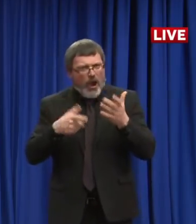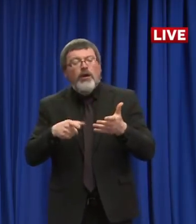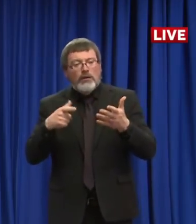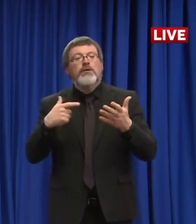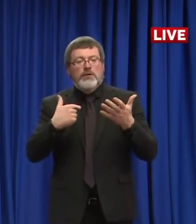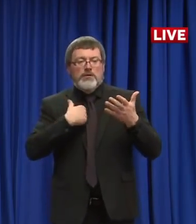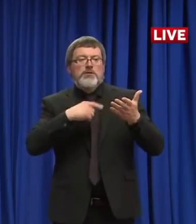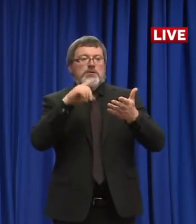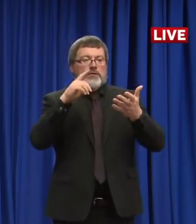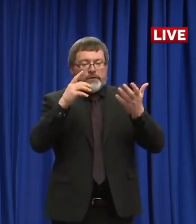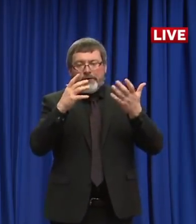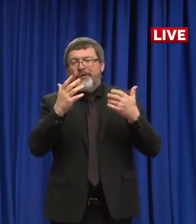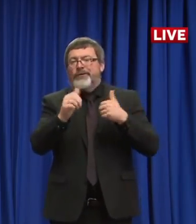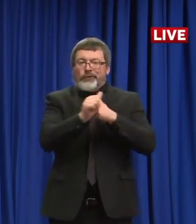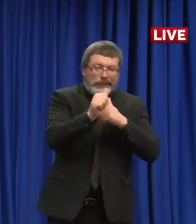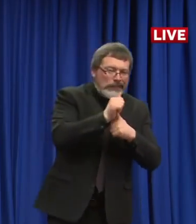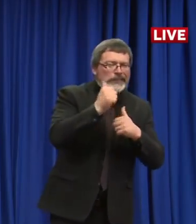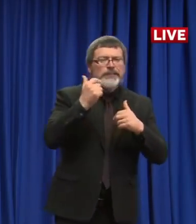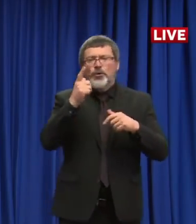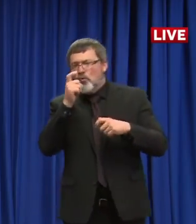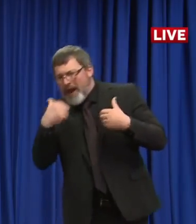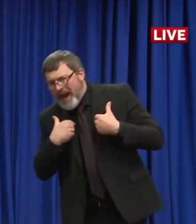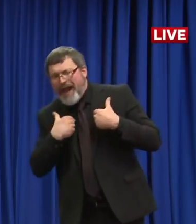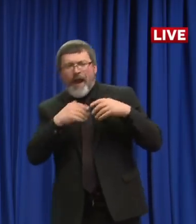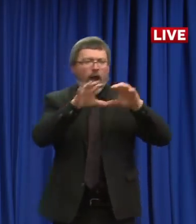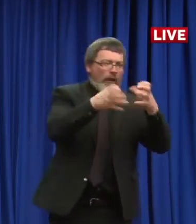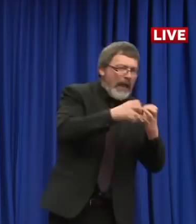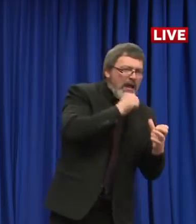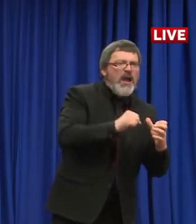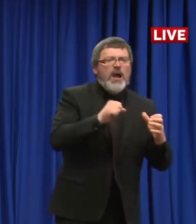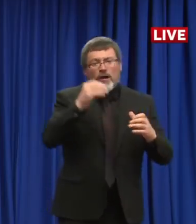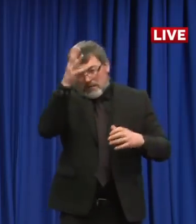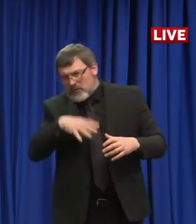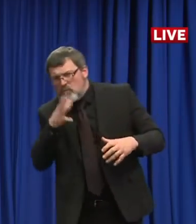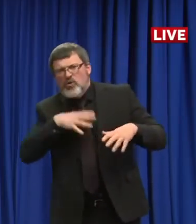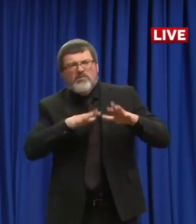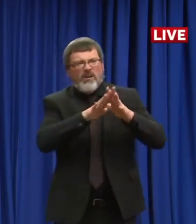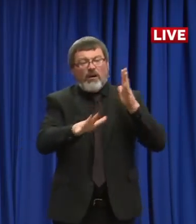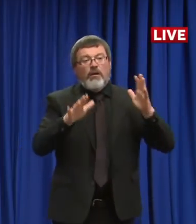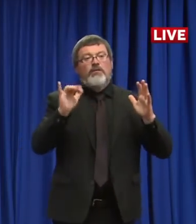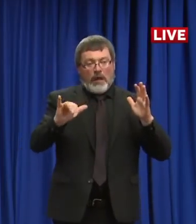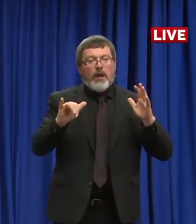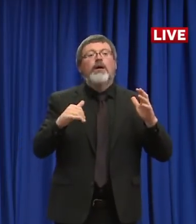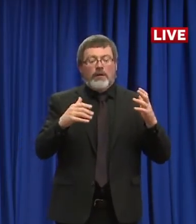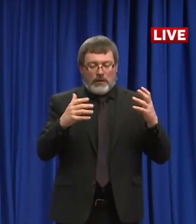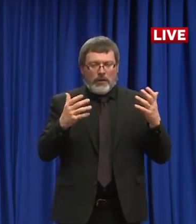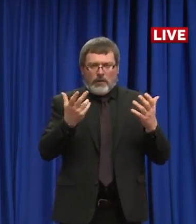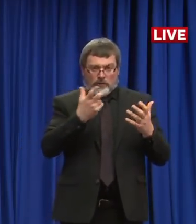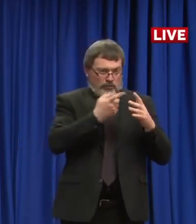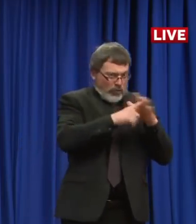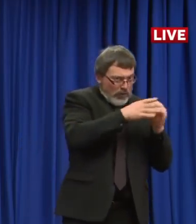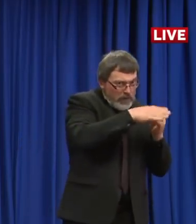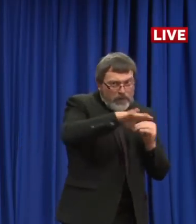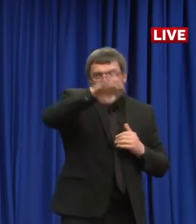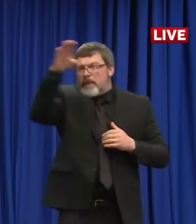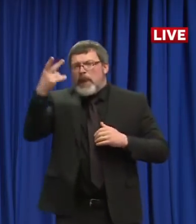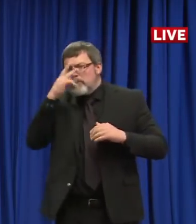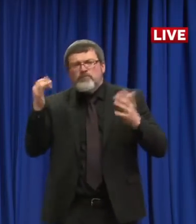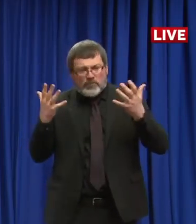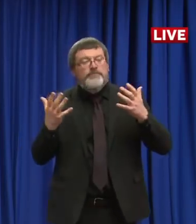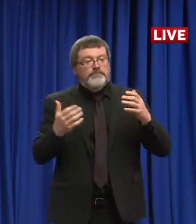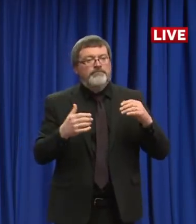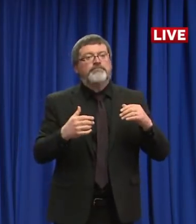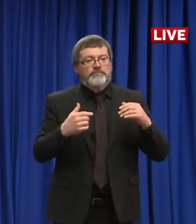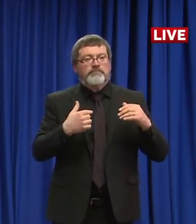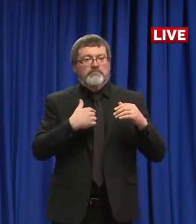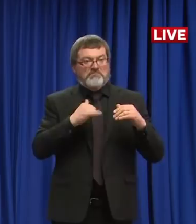is our what we call epidemic curve. That epidemic curve looks at the number of people diagnosed with